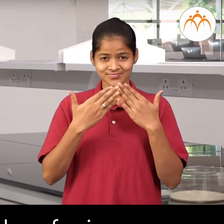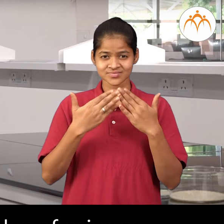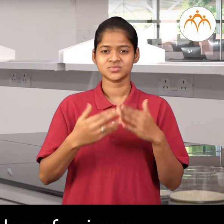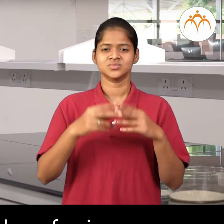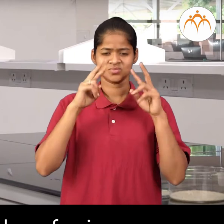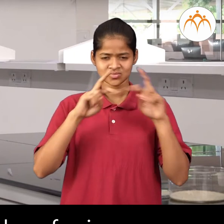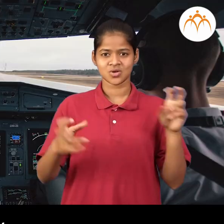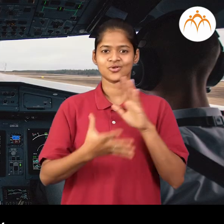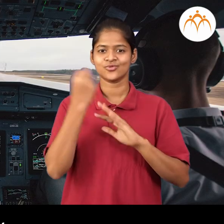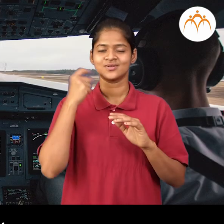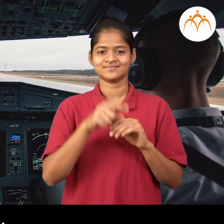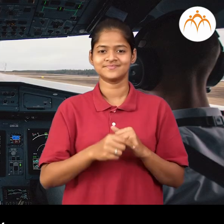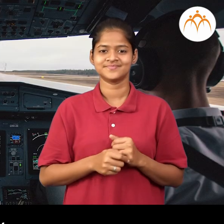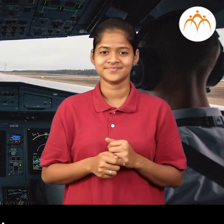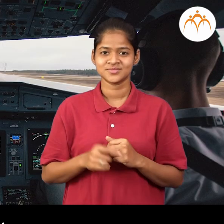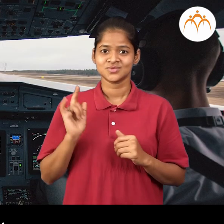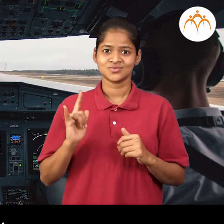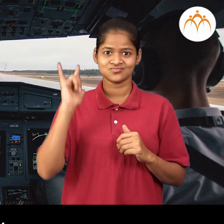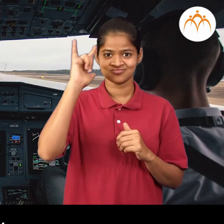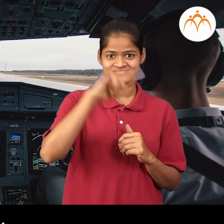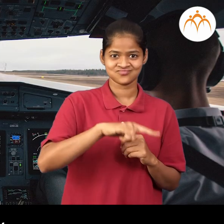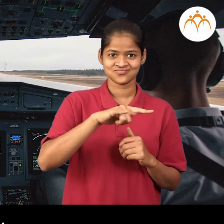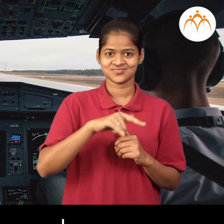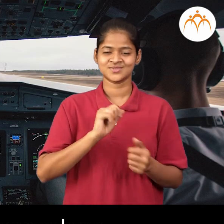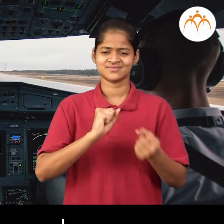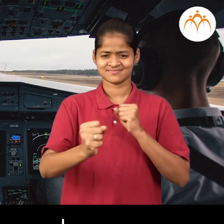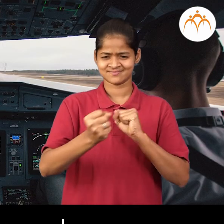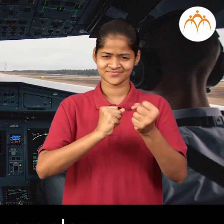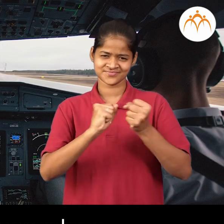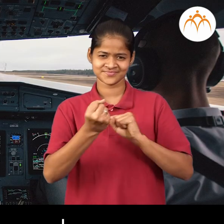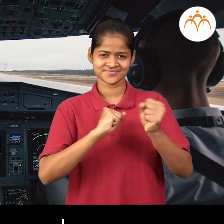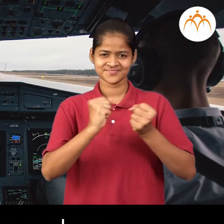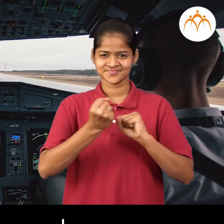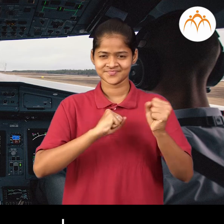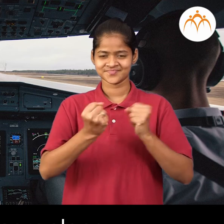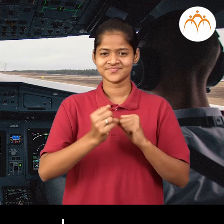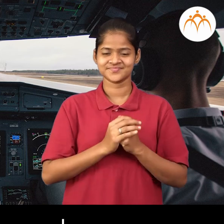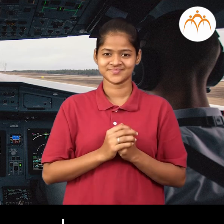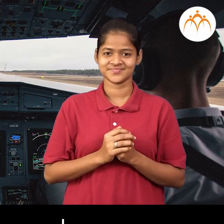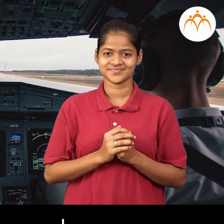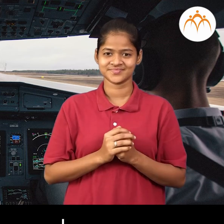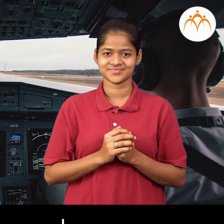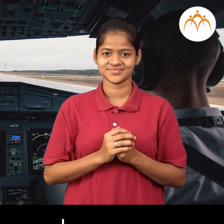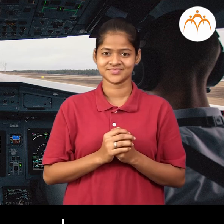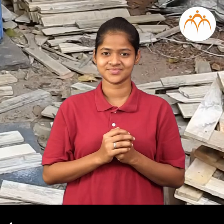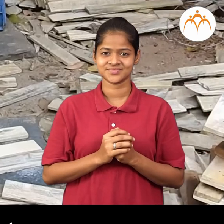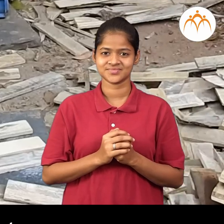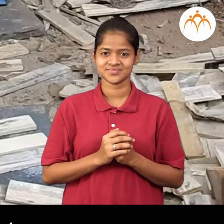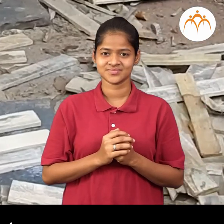Pilot, pilot flies the aeroplane. Carpenter,